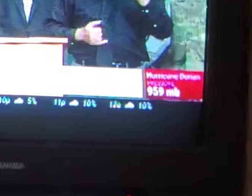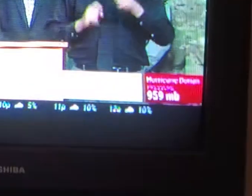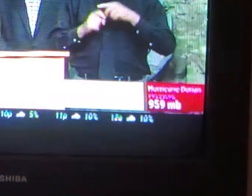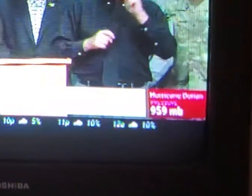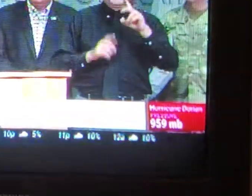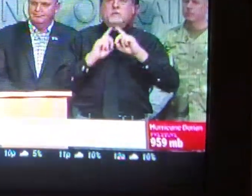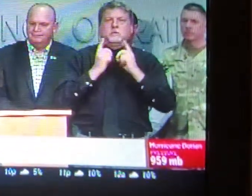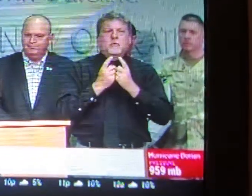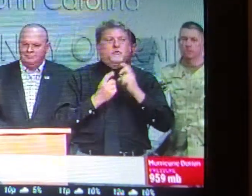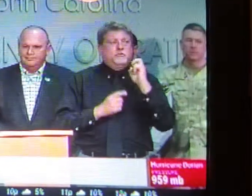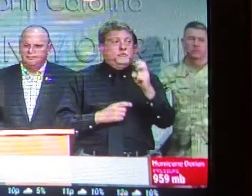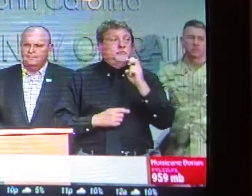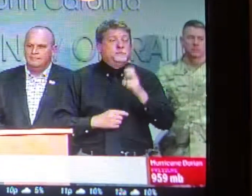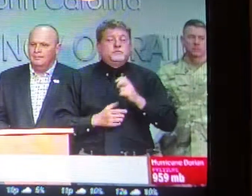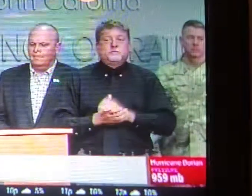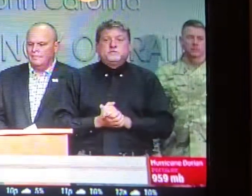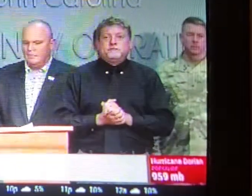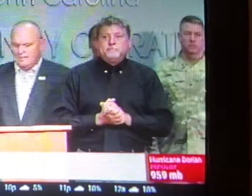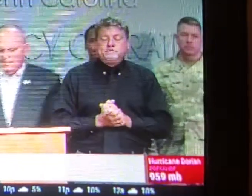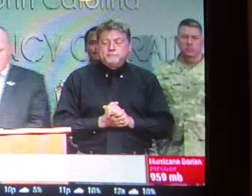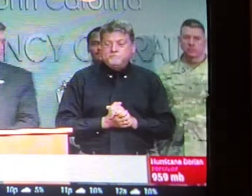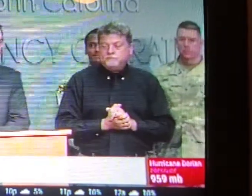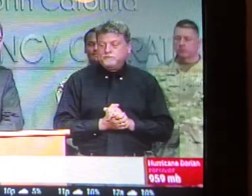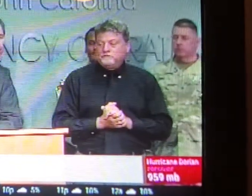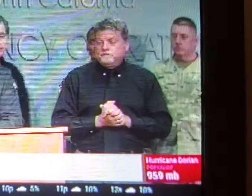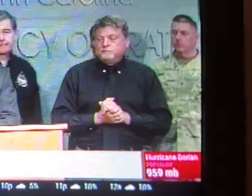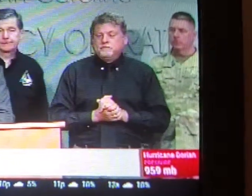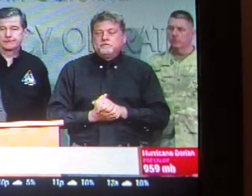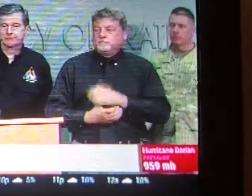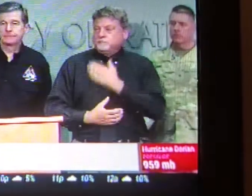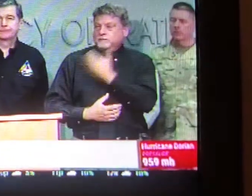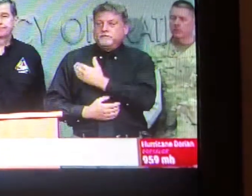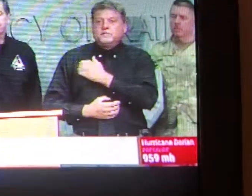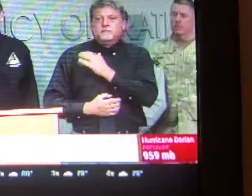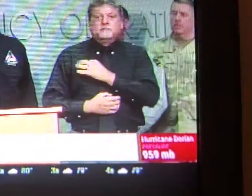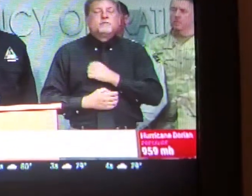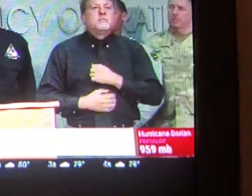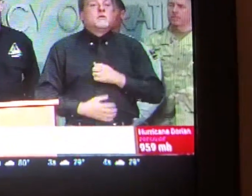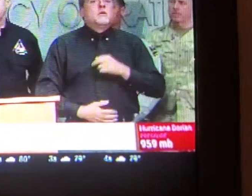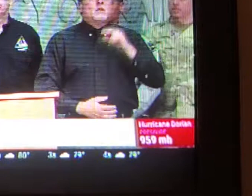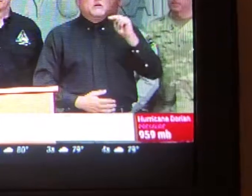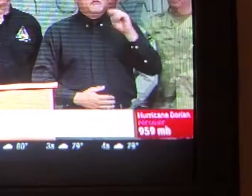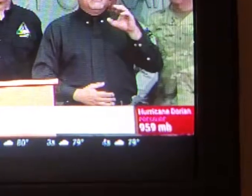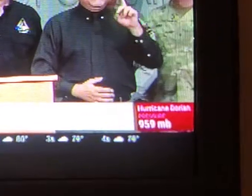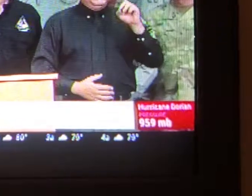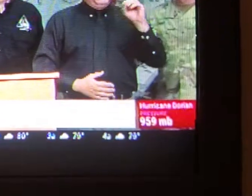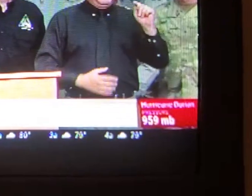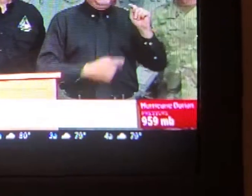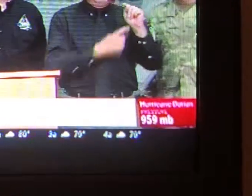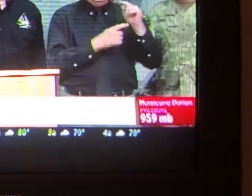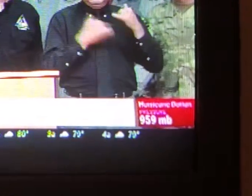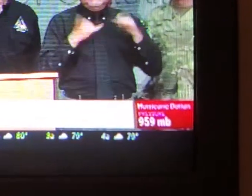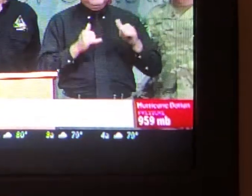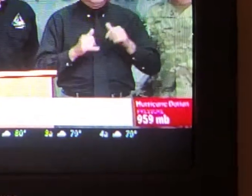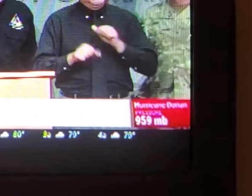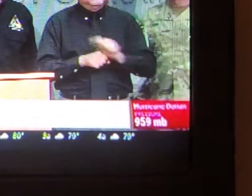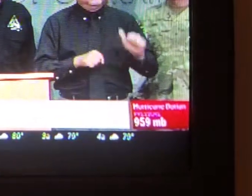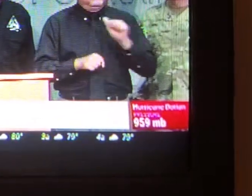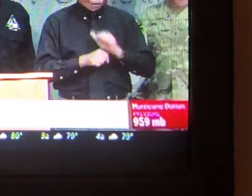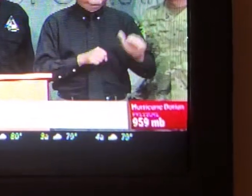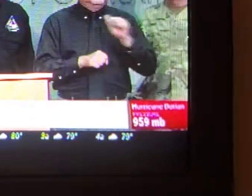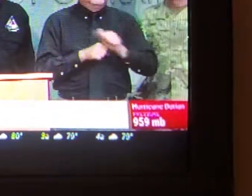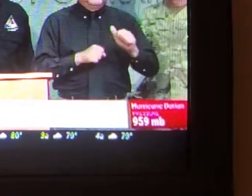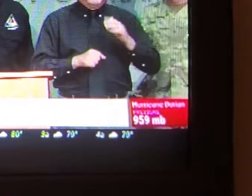God, parted the water. Moses said, come to God and pray. He will protect you